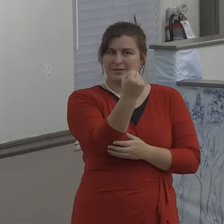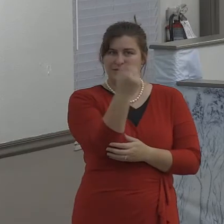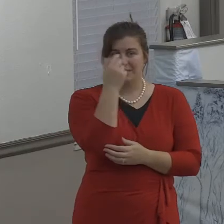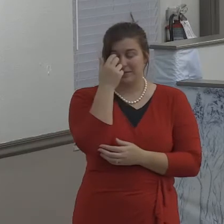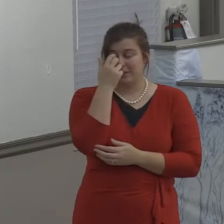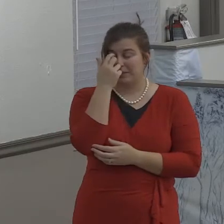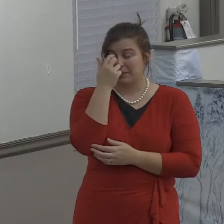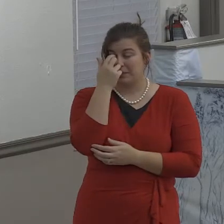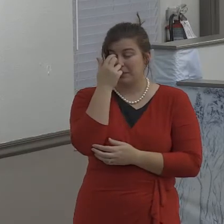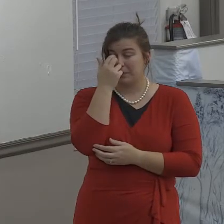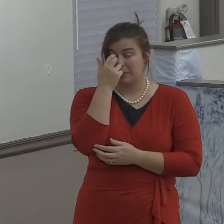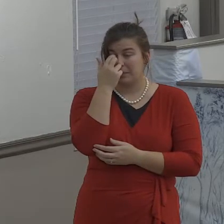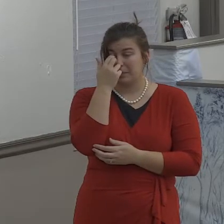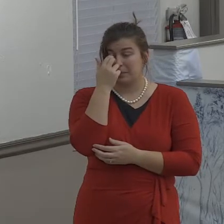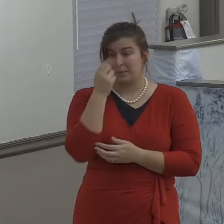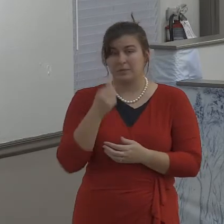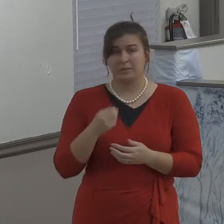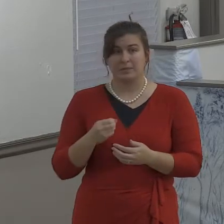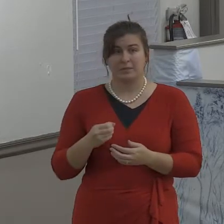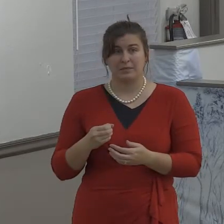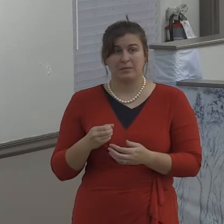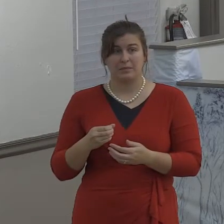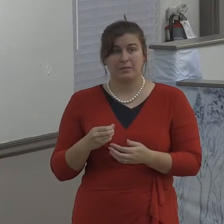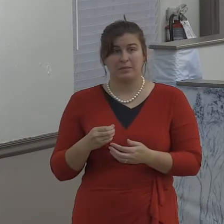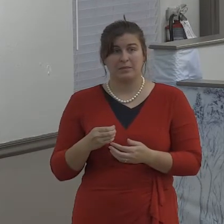He had no idea what I was preaching on tonight.